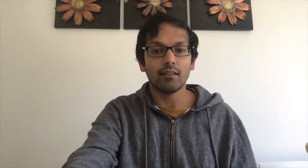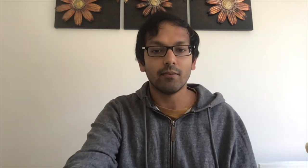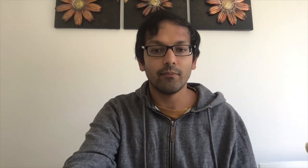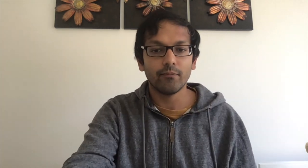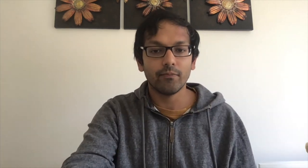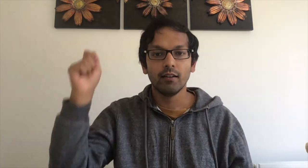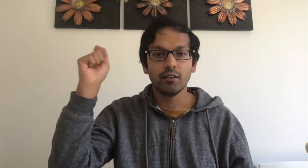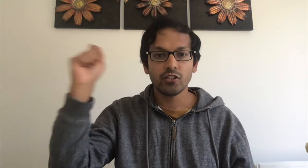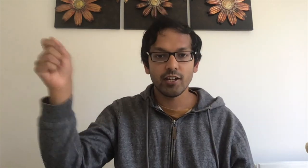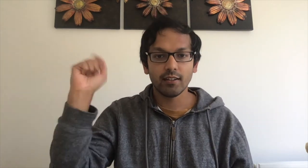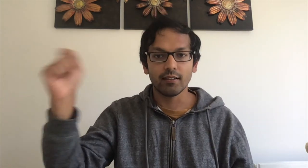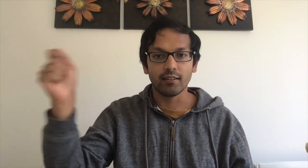Shakers,